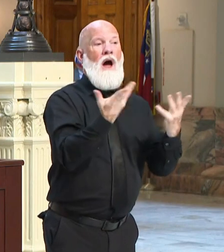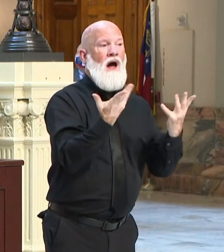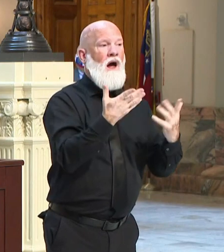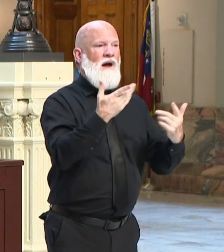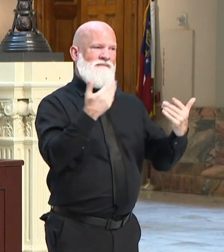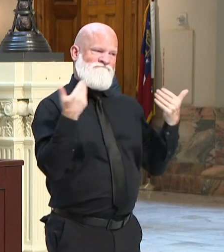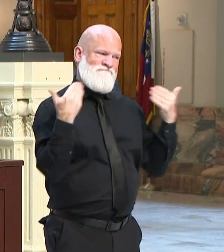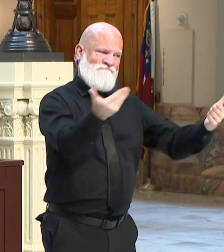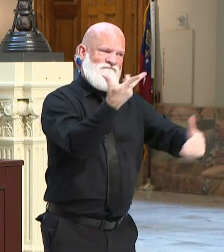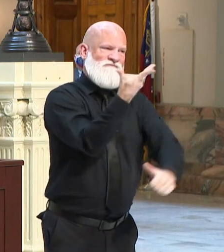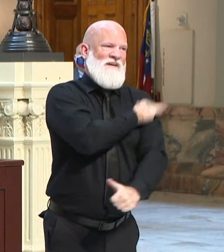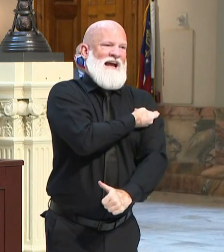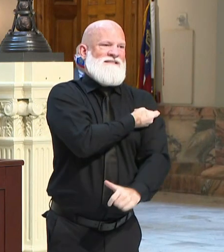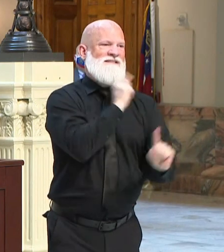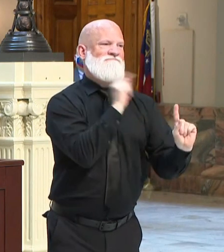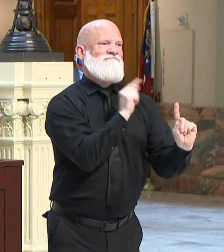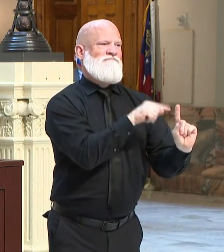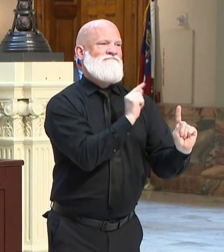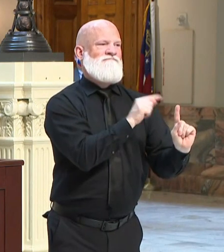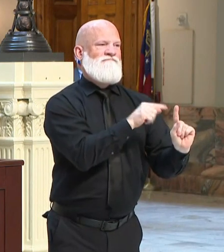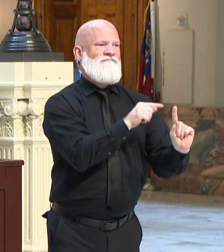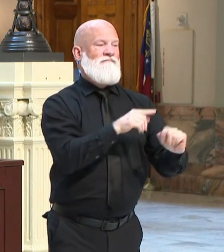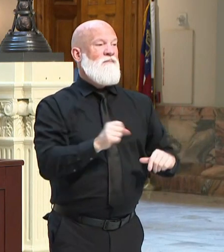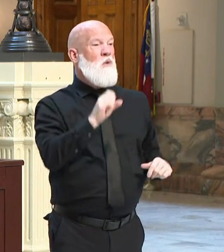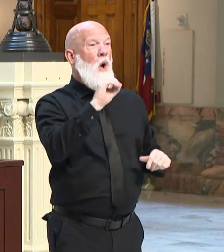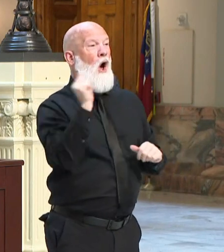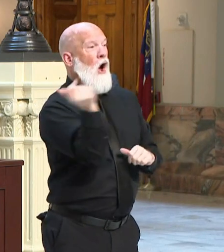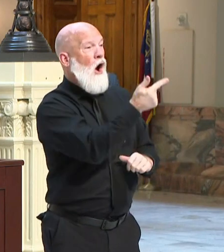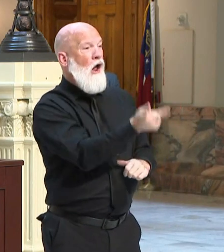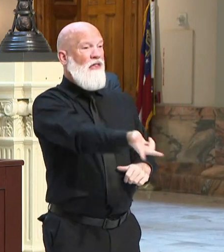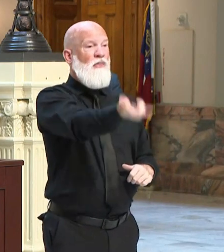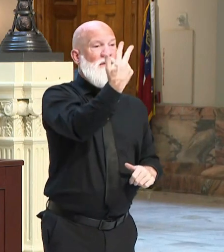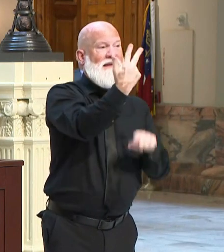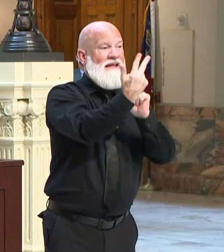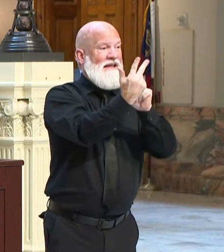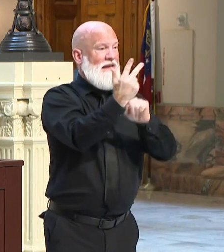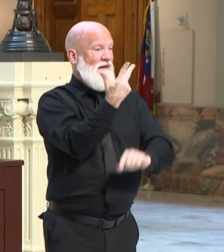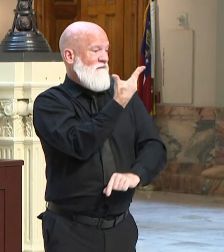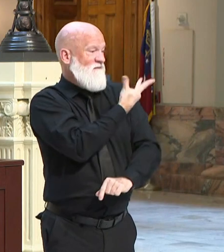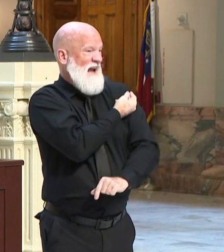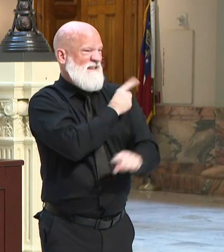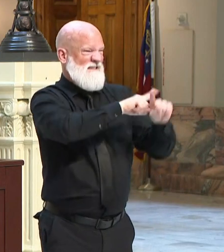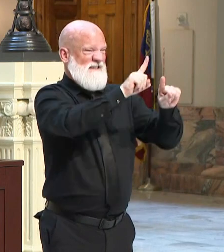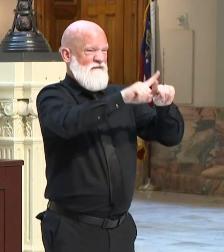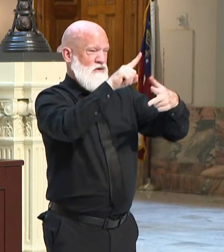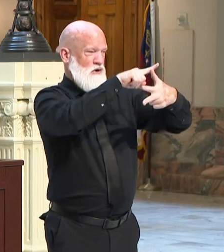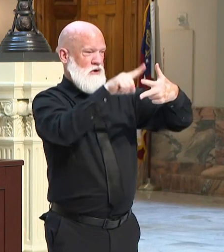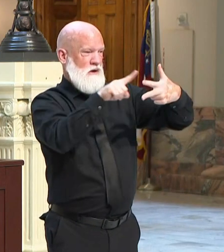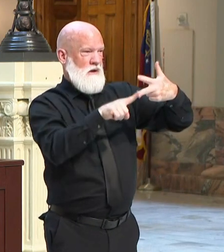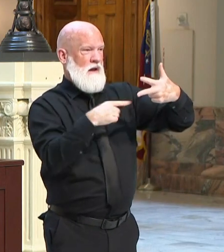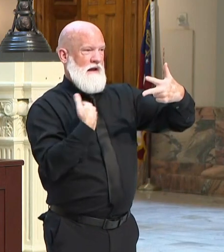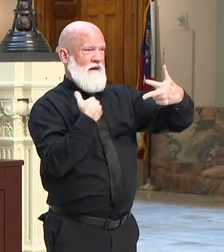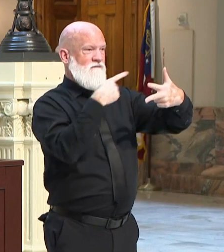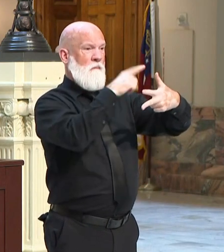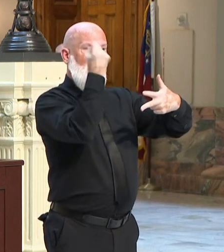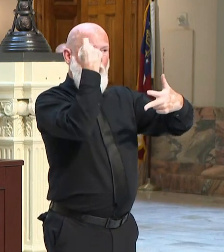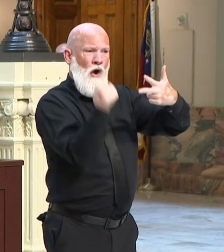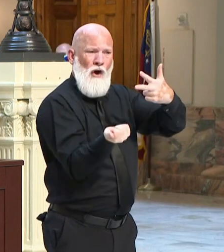key to allowing us to open Georgia as a state and enjoy those freedoms we so